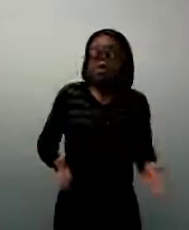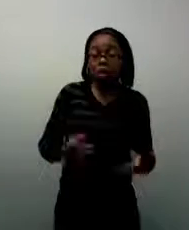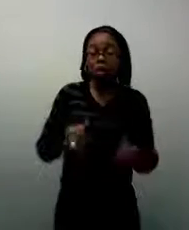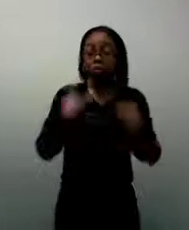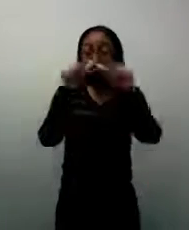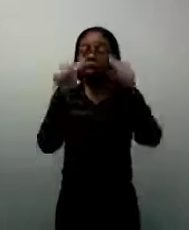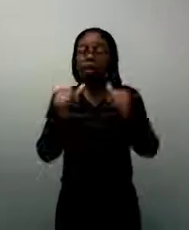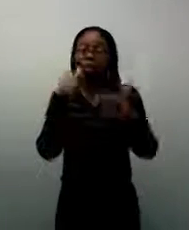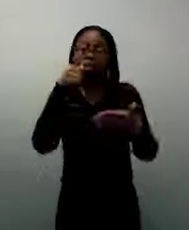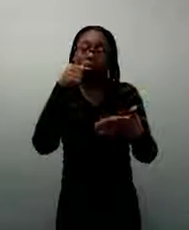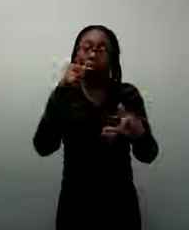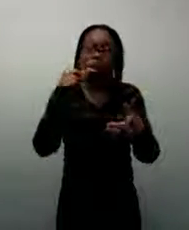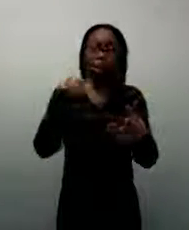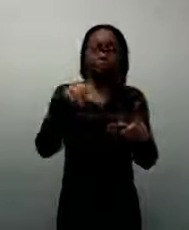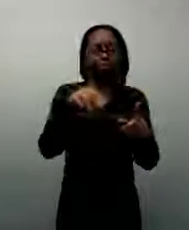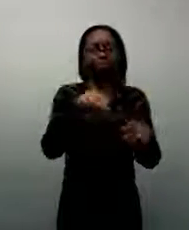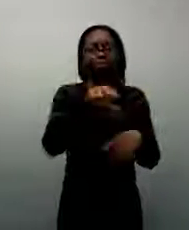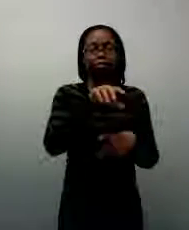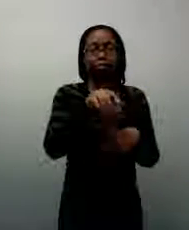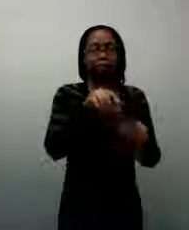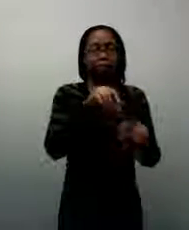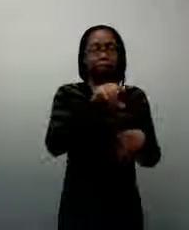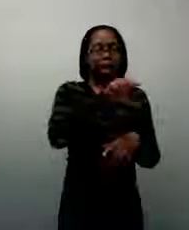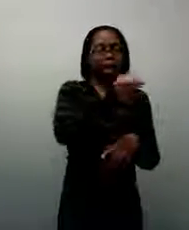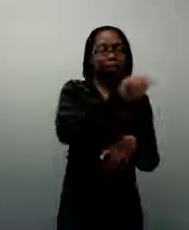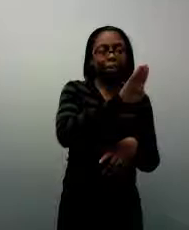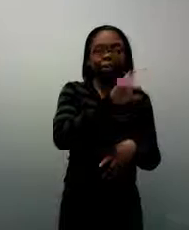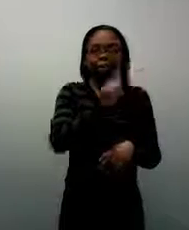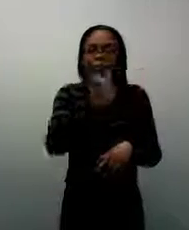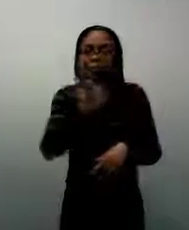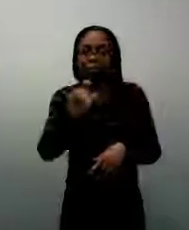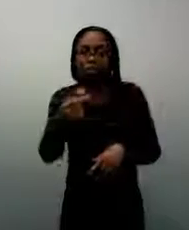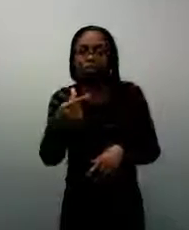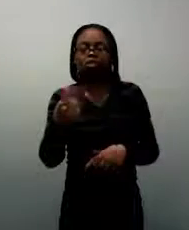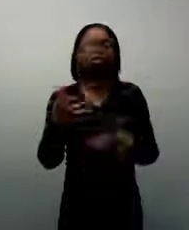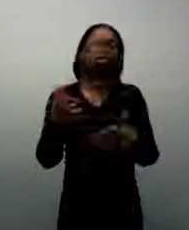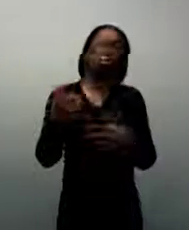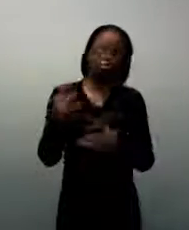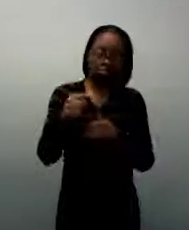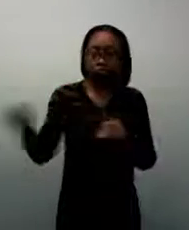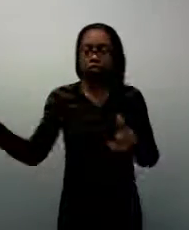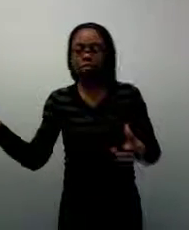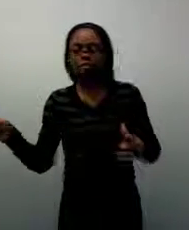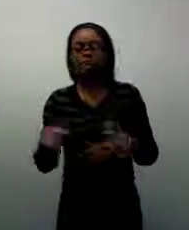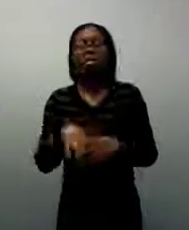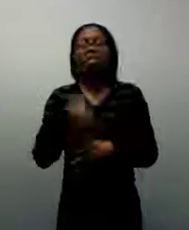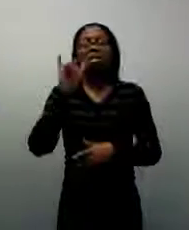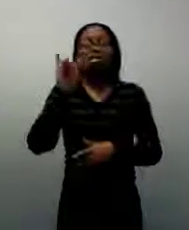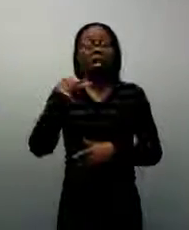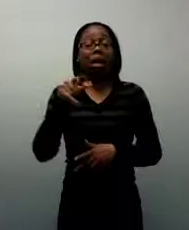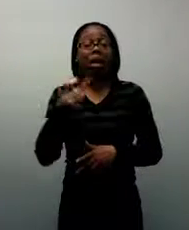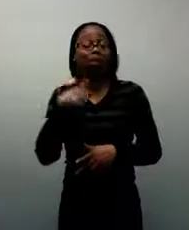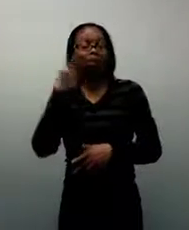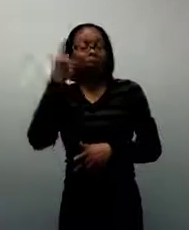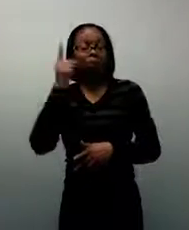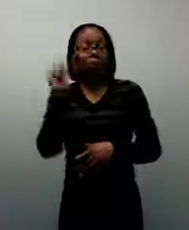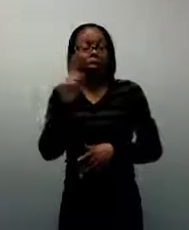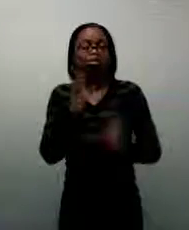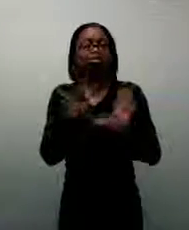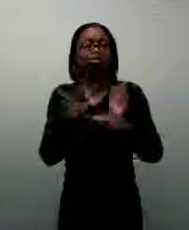point to the words that you're reading and help them understand that that is where the story is coming from. You can associate